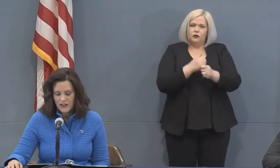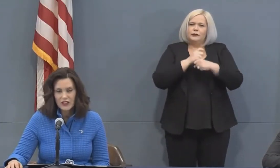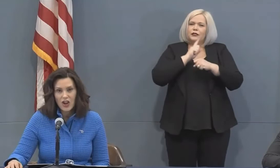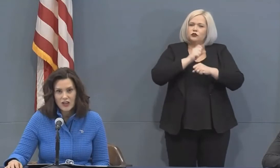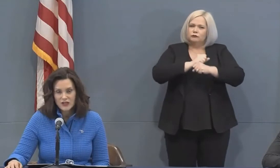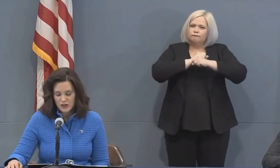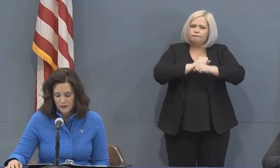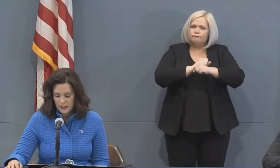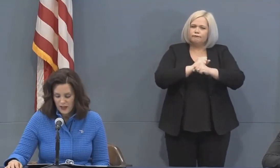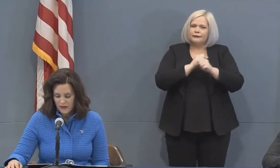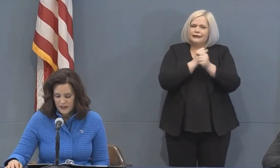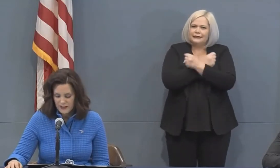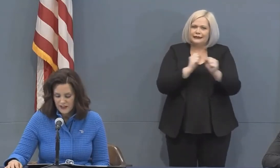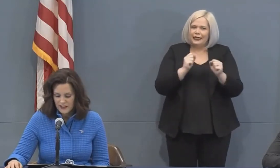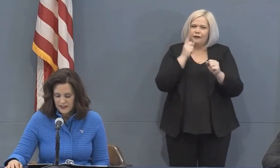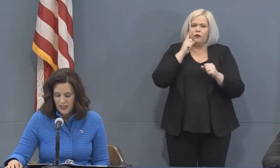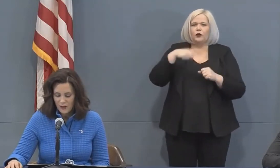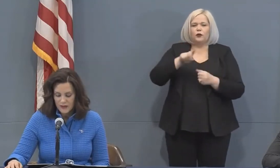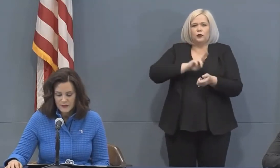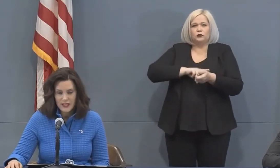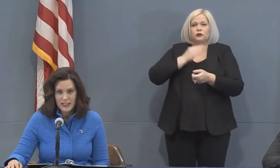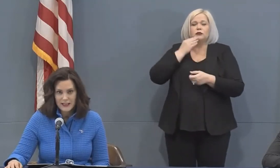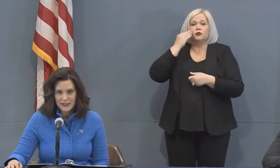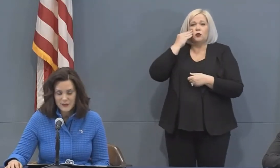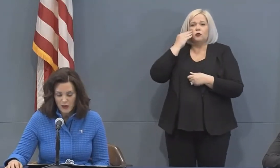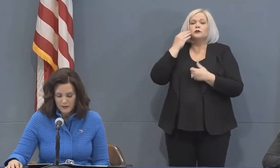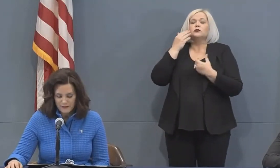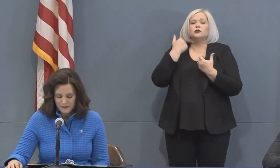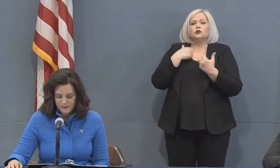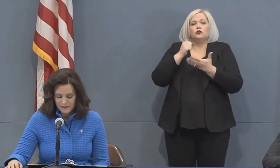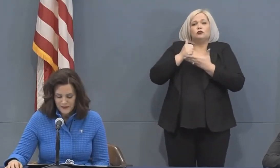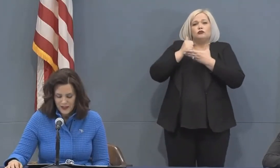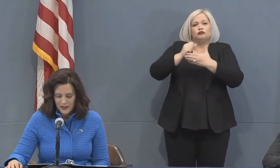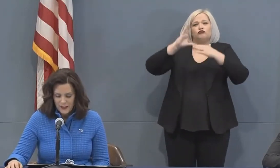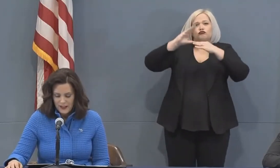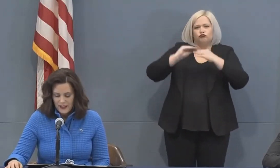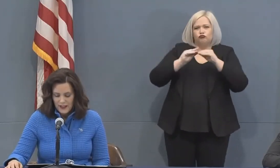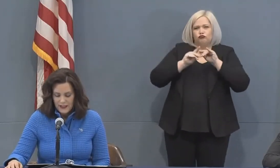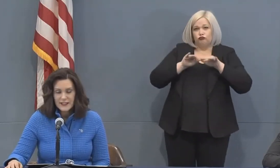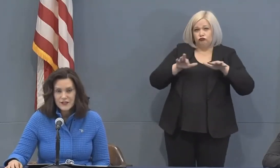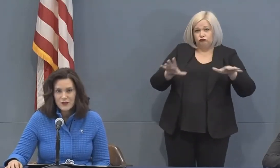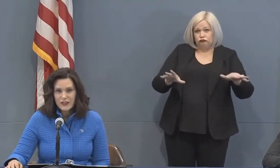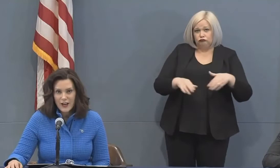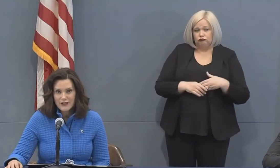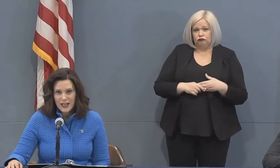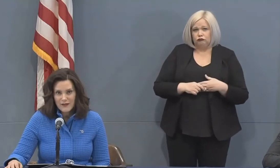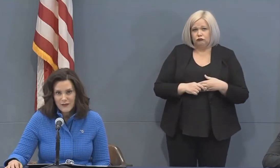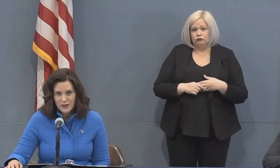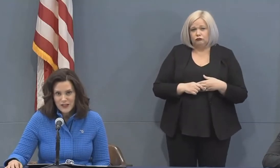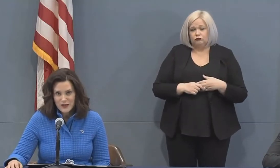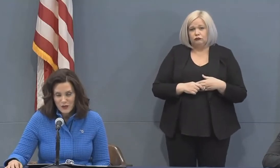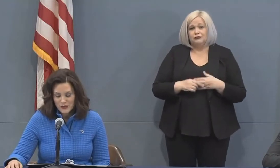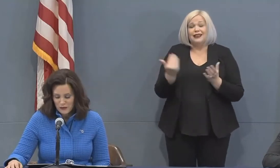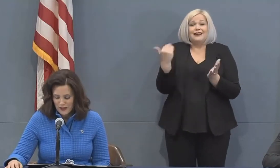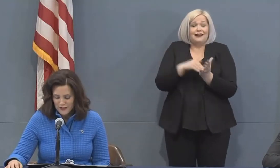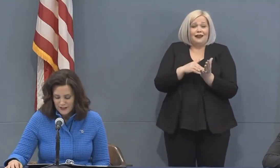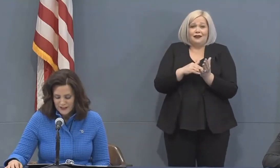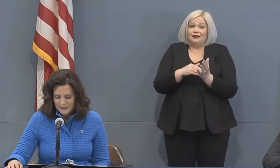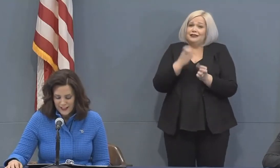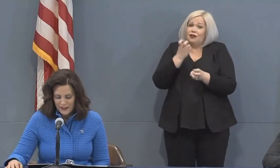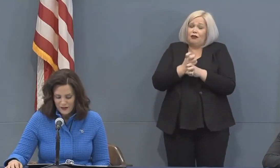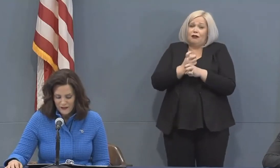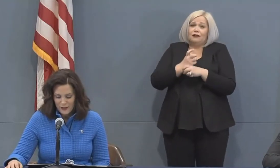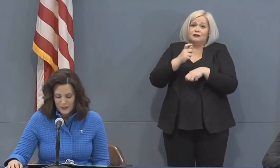within long-term care facilities to help us mitigate the spread. This is a really hard time for Michigan's older